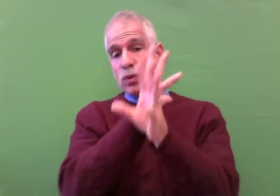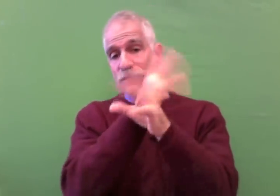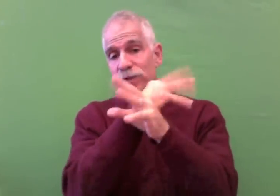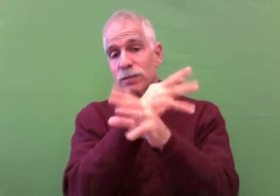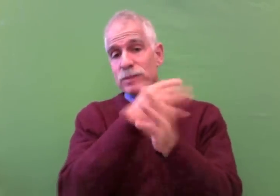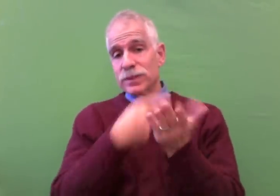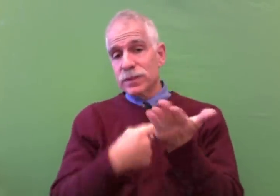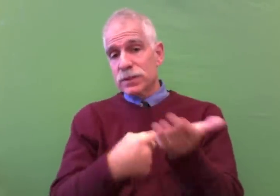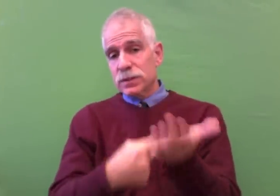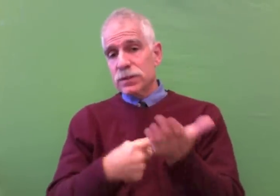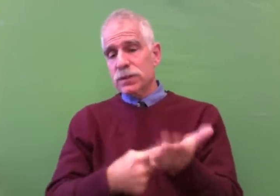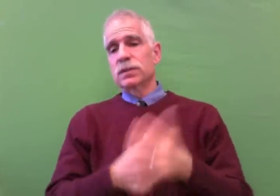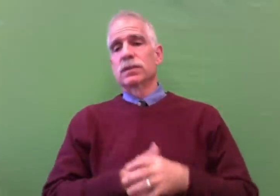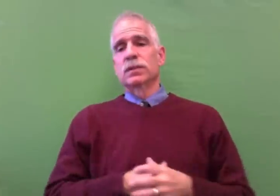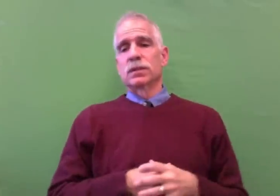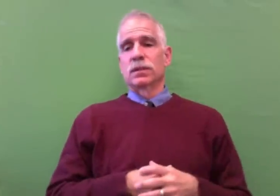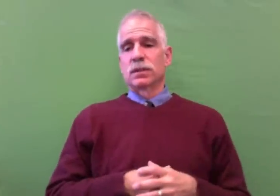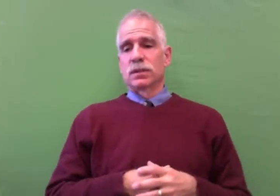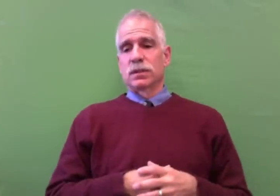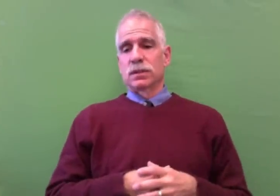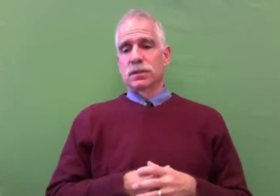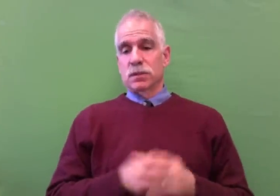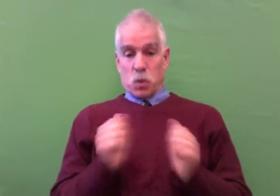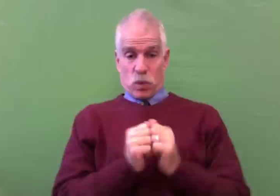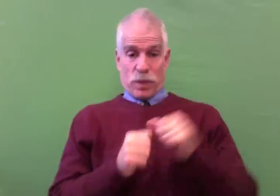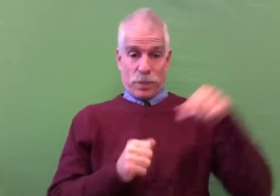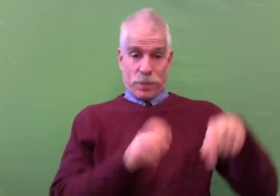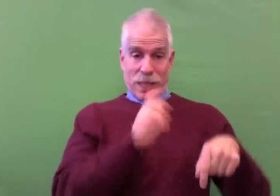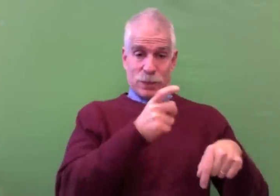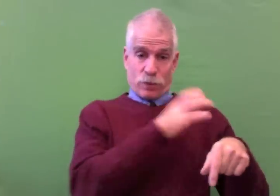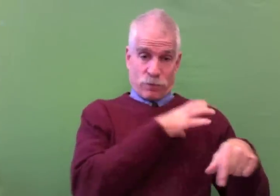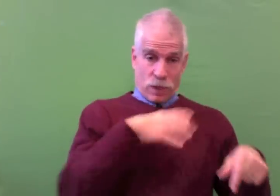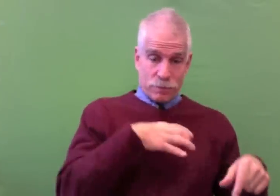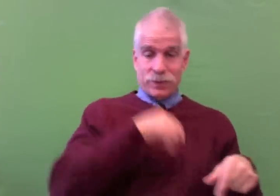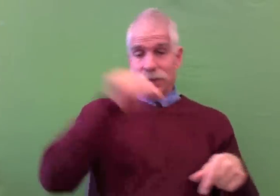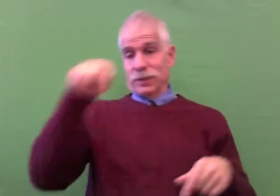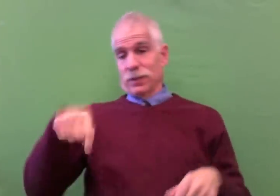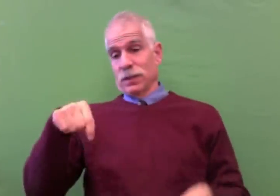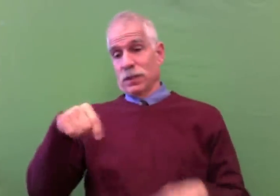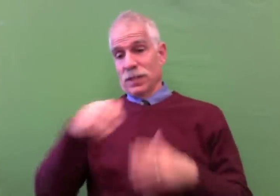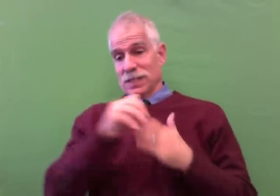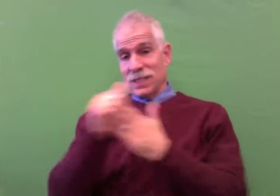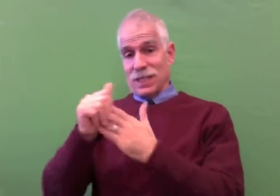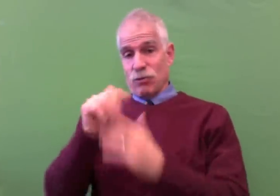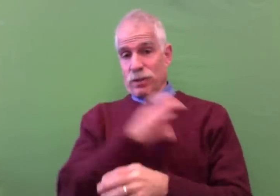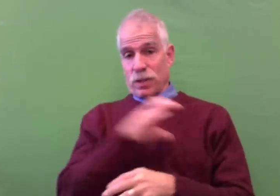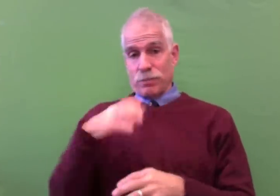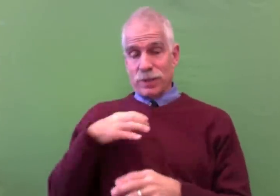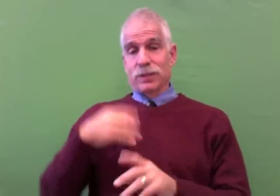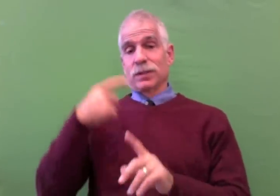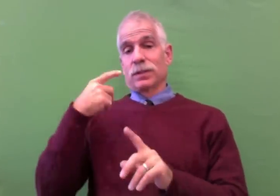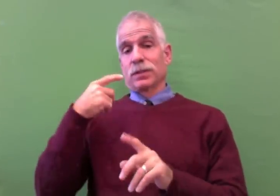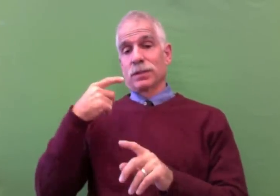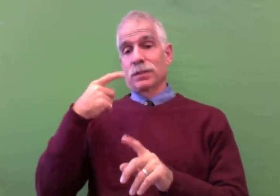email, through video conference discussions, and with the executive committee, as well as the steering committee,